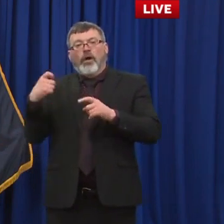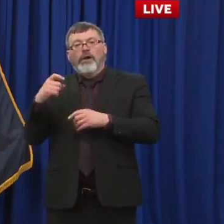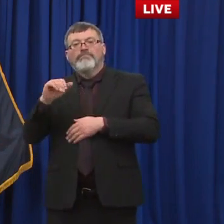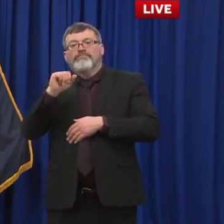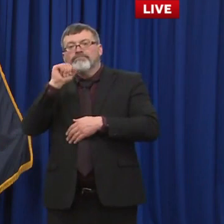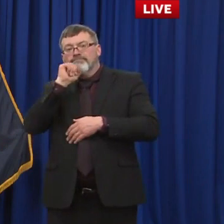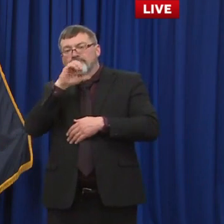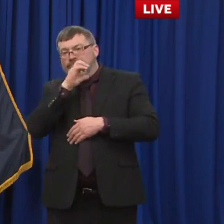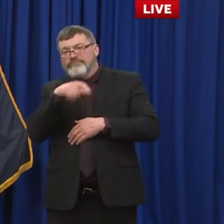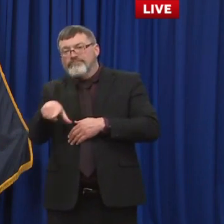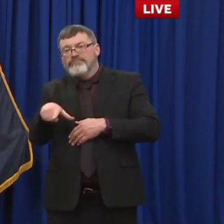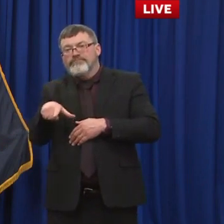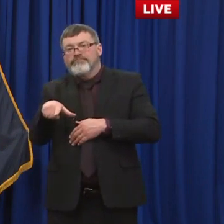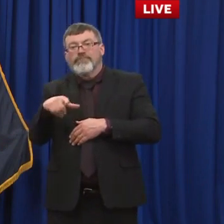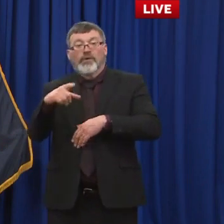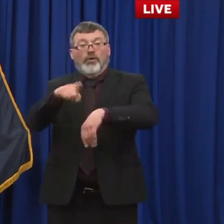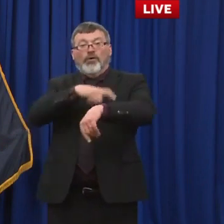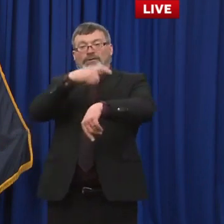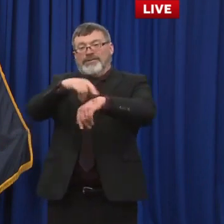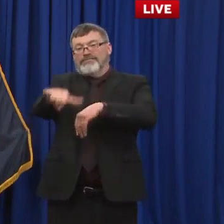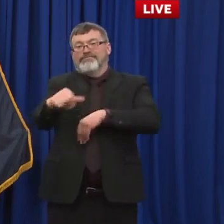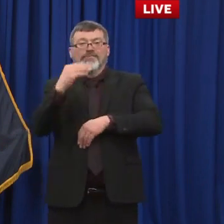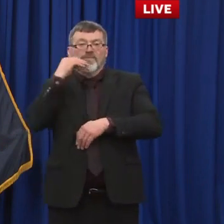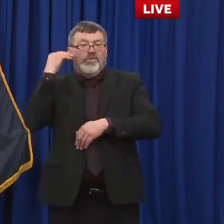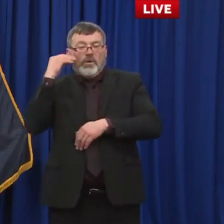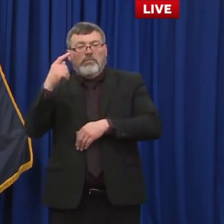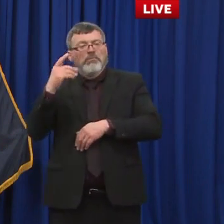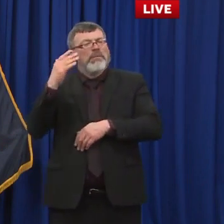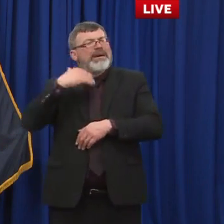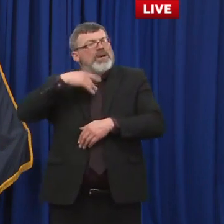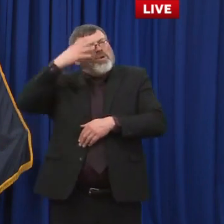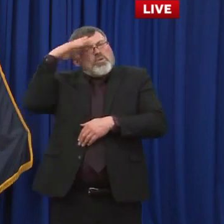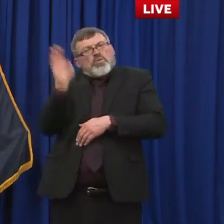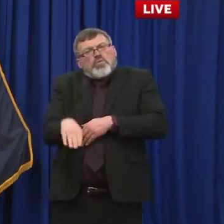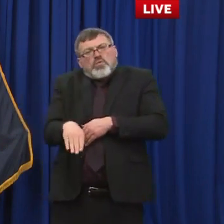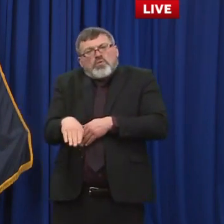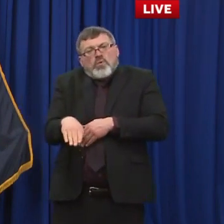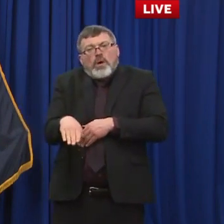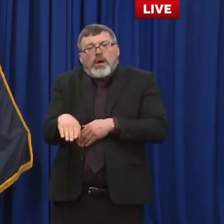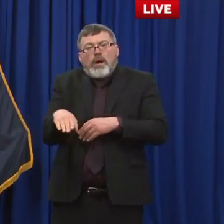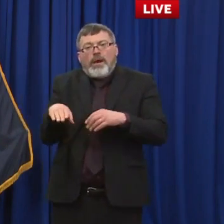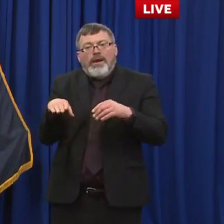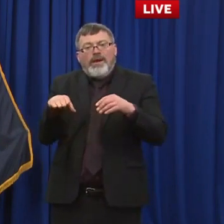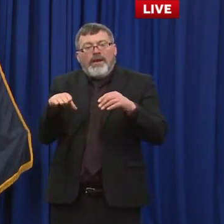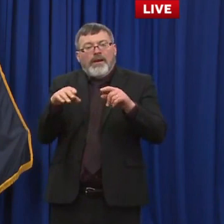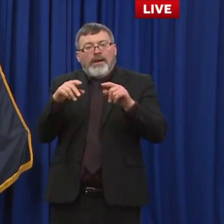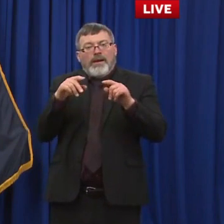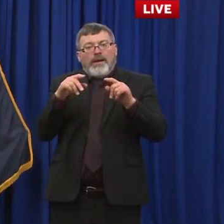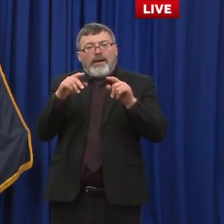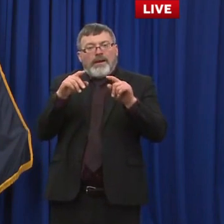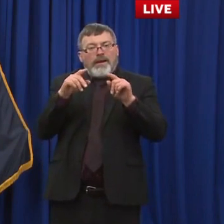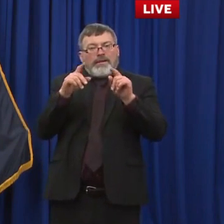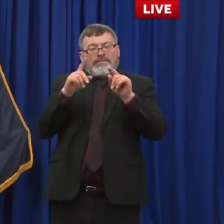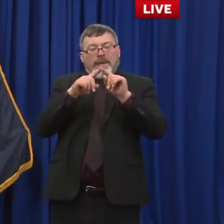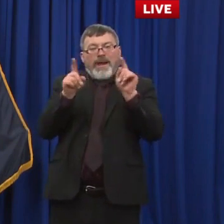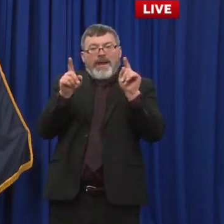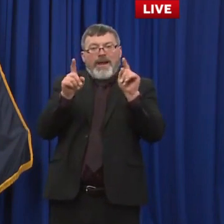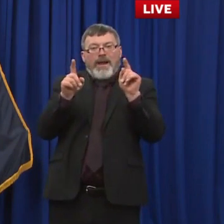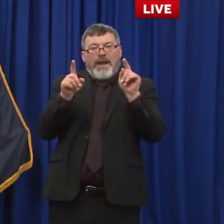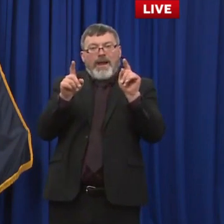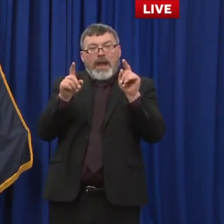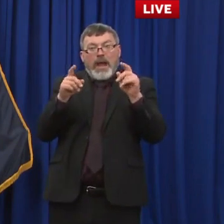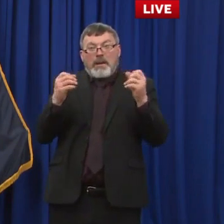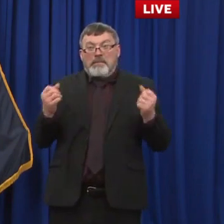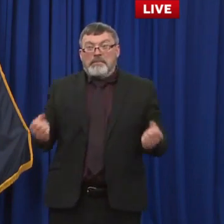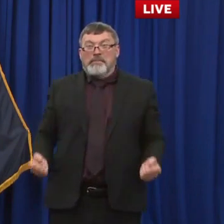they've also prevented many many infections as we've seen the case counts and deaths come down in our long-term care facilities and even statewide